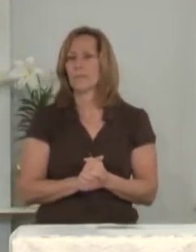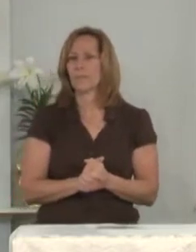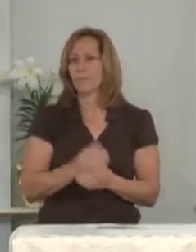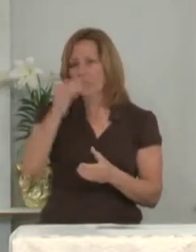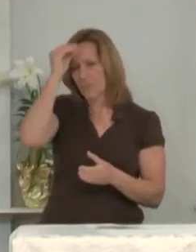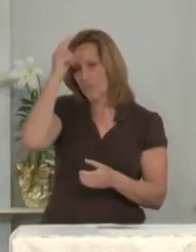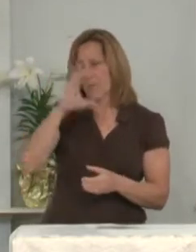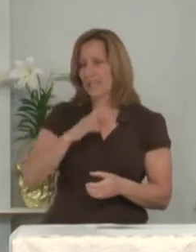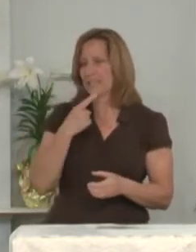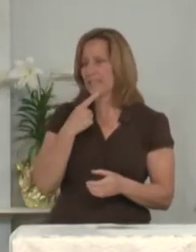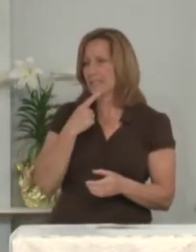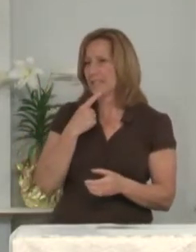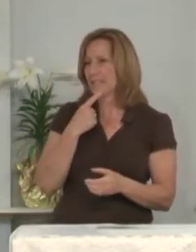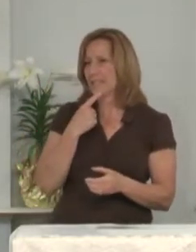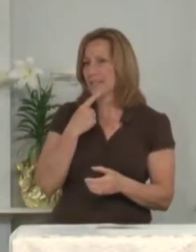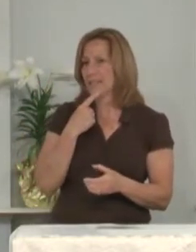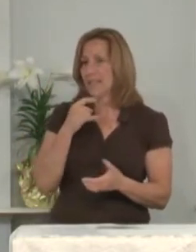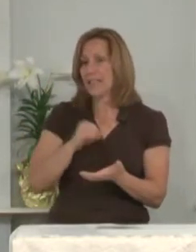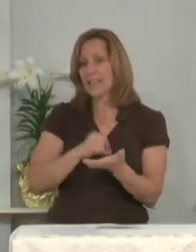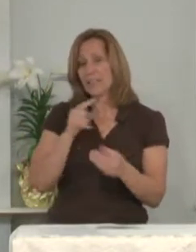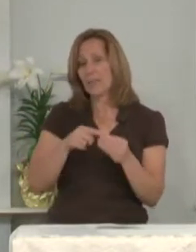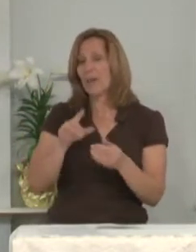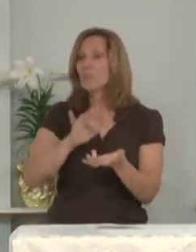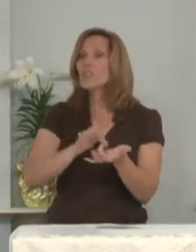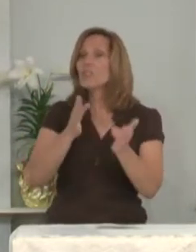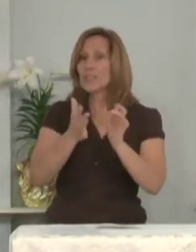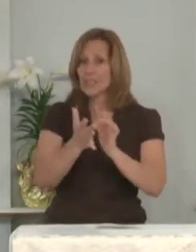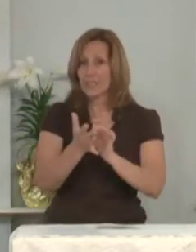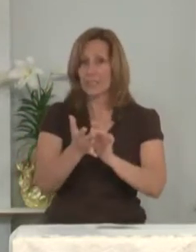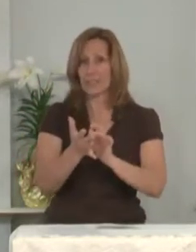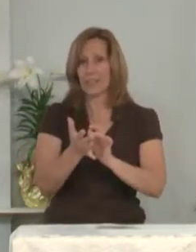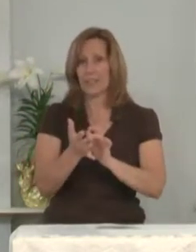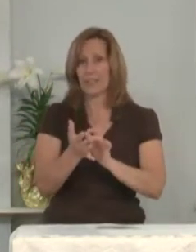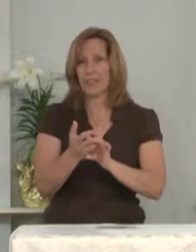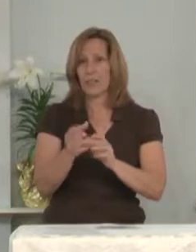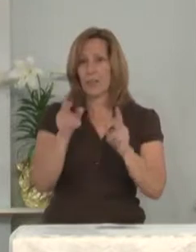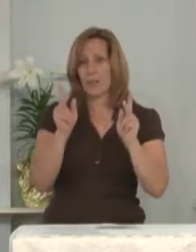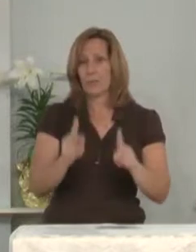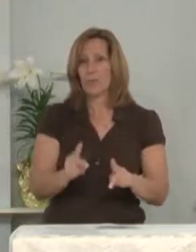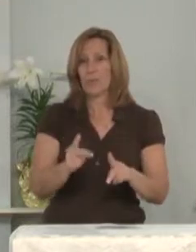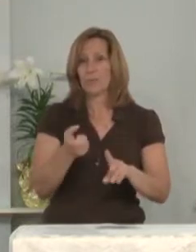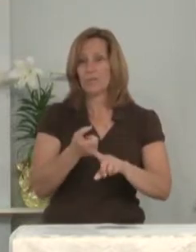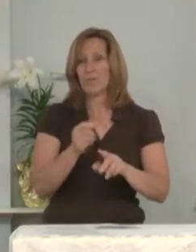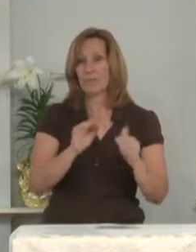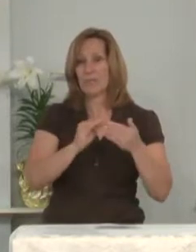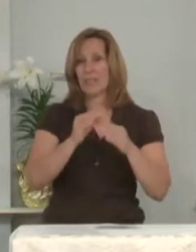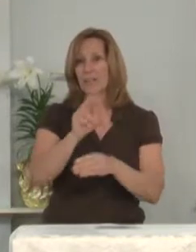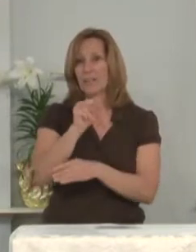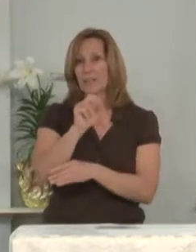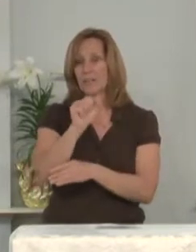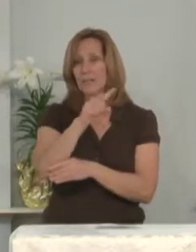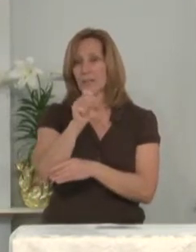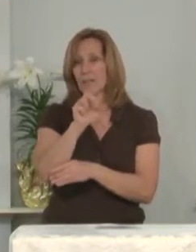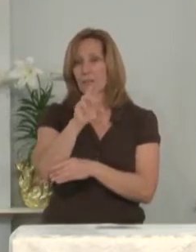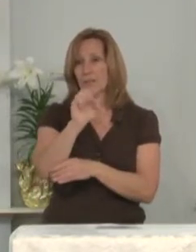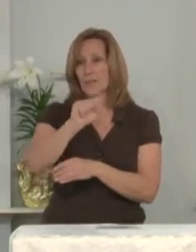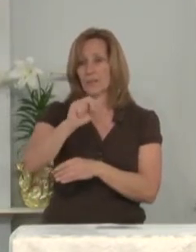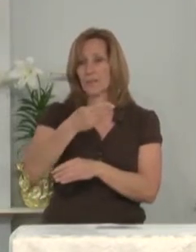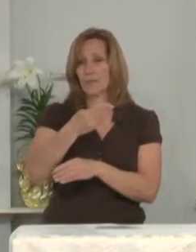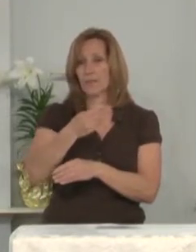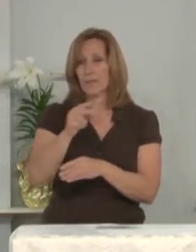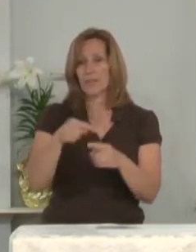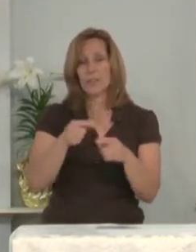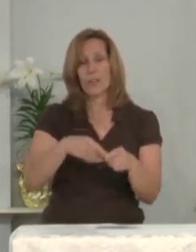The men said to him, It's about Jesus, the one from Nazareth. To God and